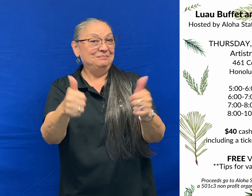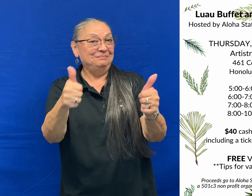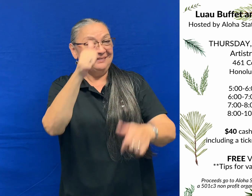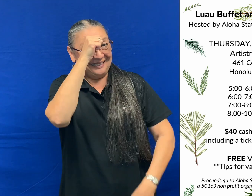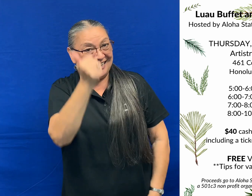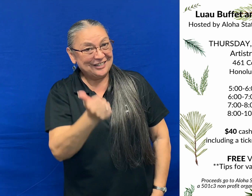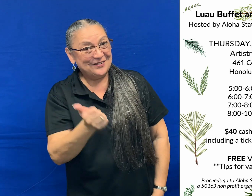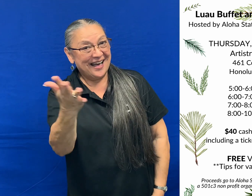Aloha!